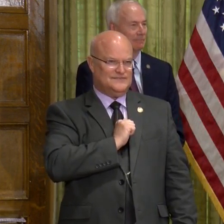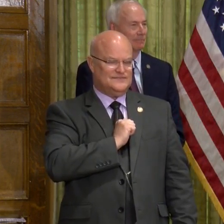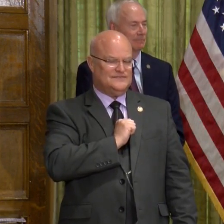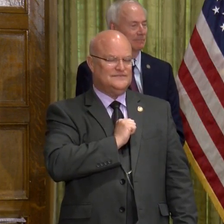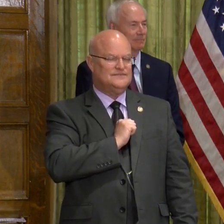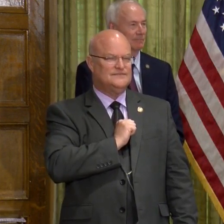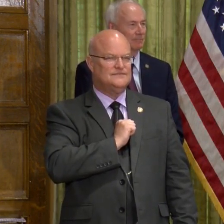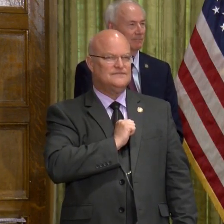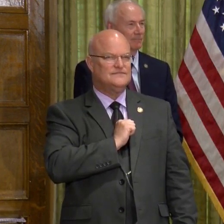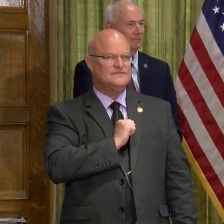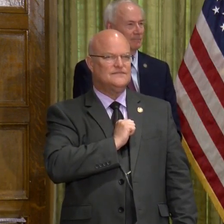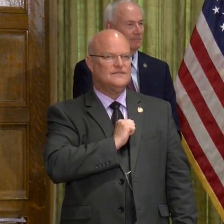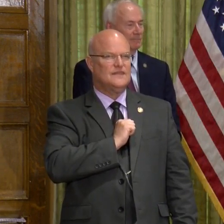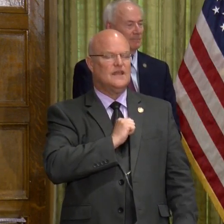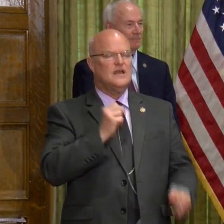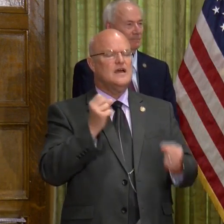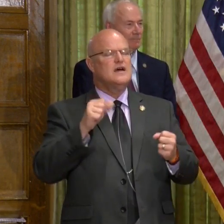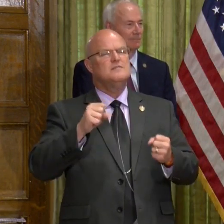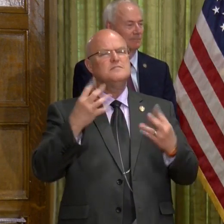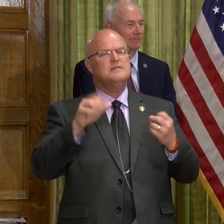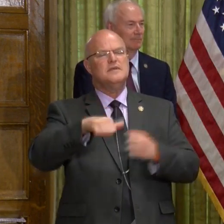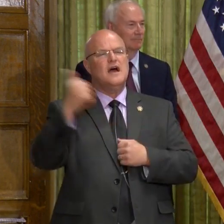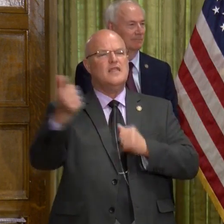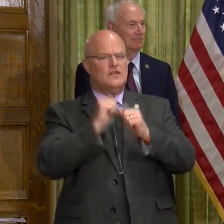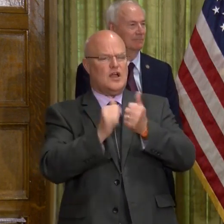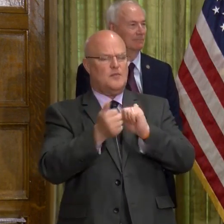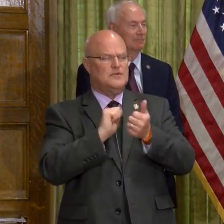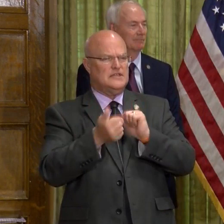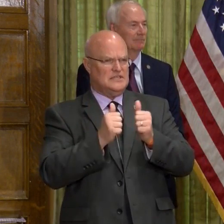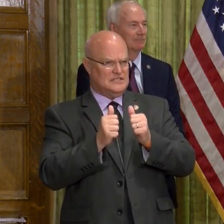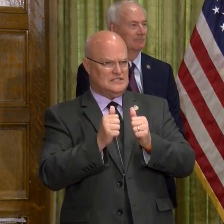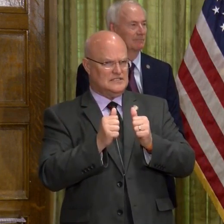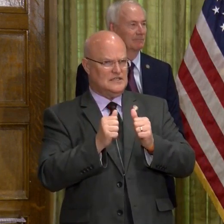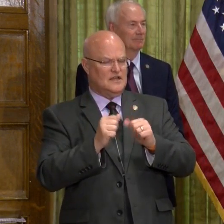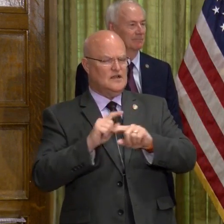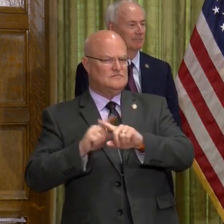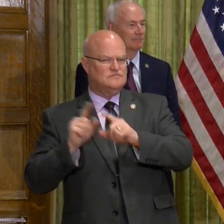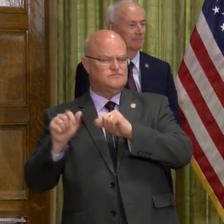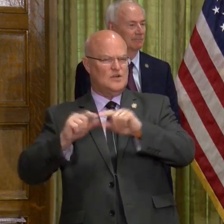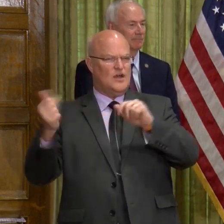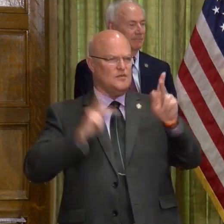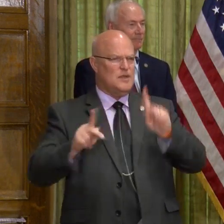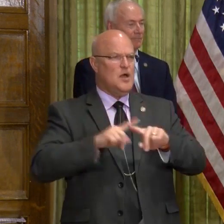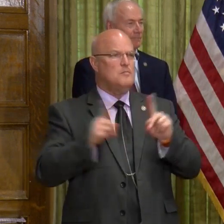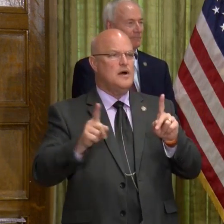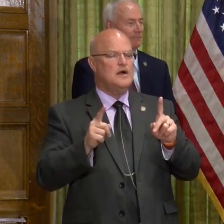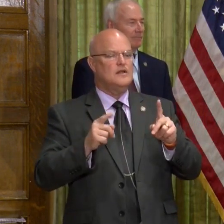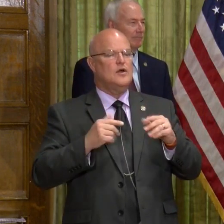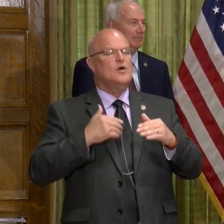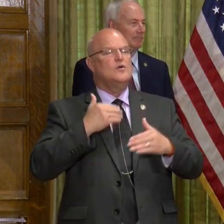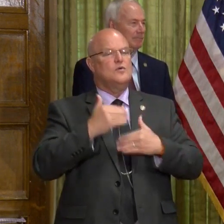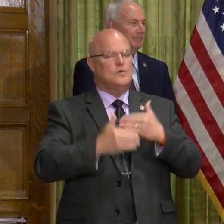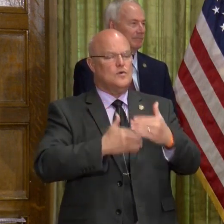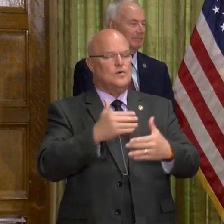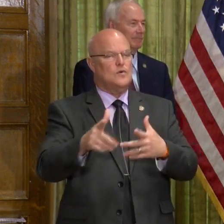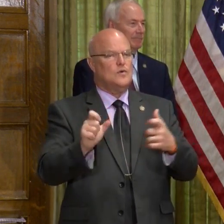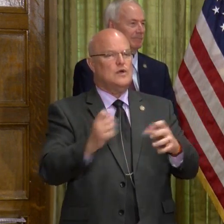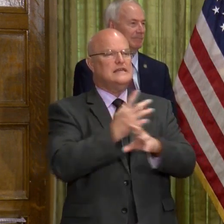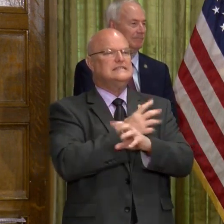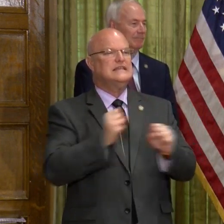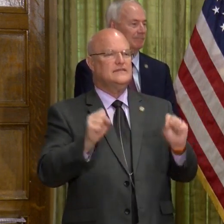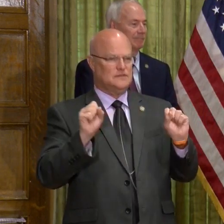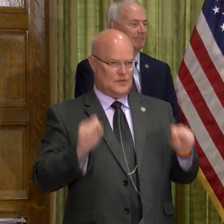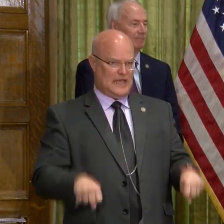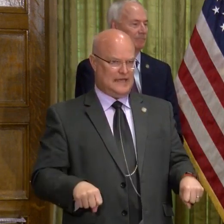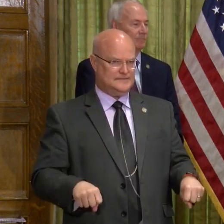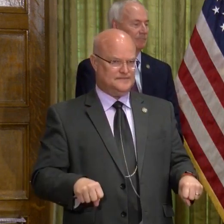It's unlike a lot of competitions in that respect, but still, we must move as quickly as we can, as safely as we